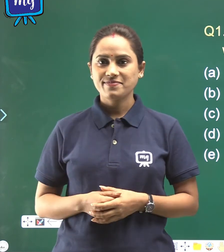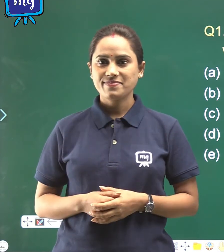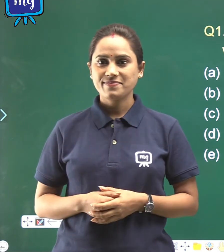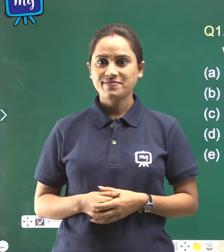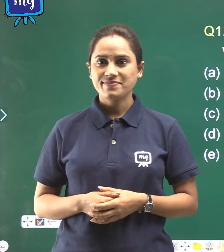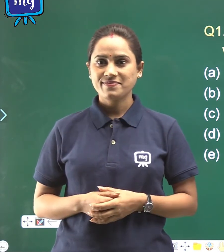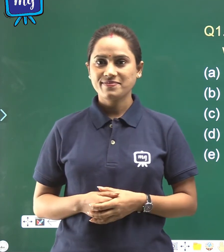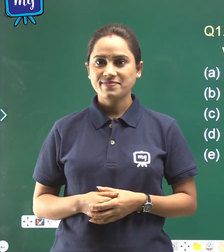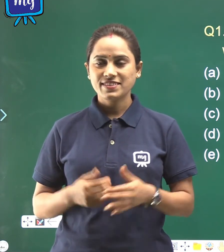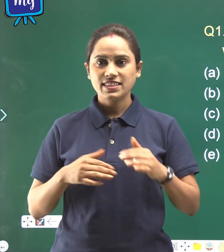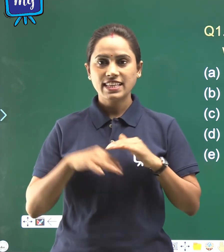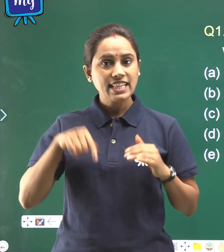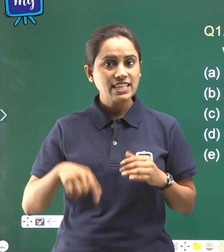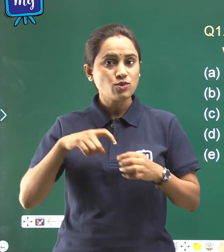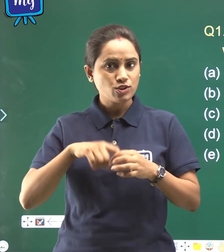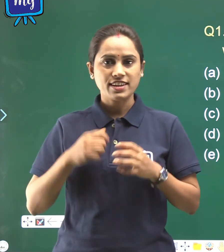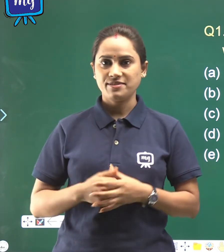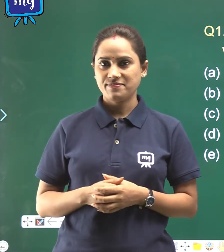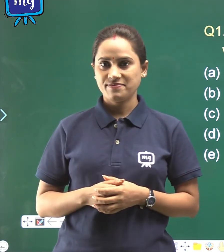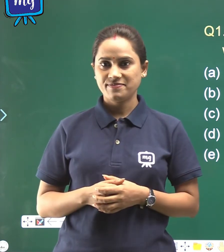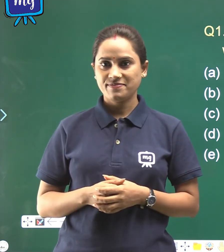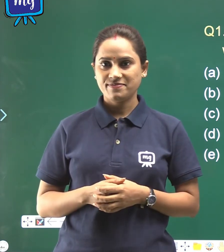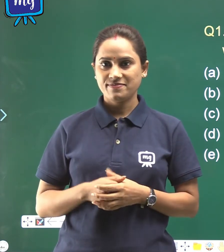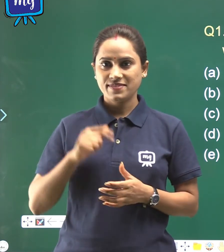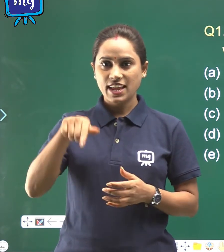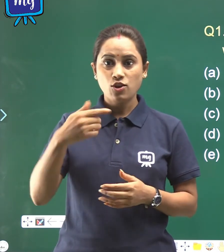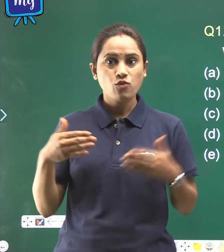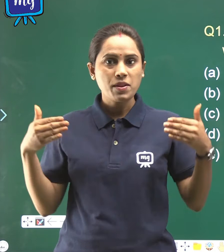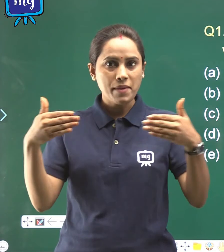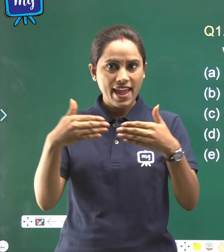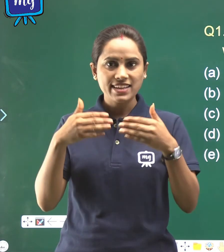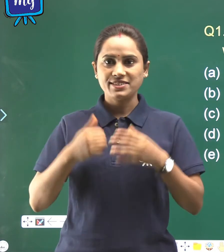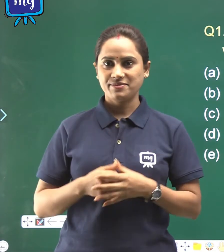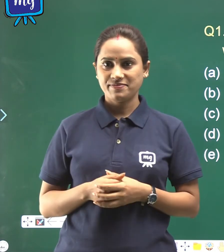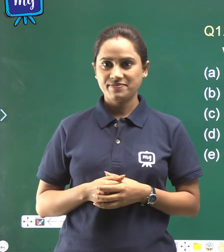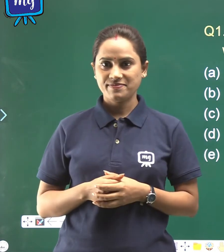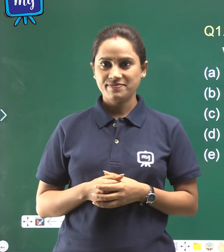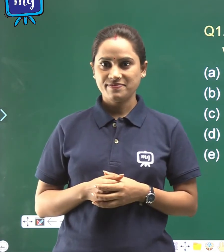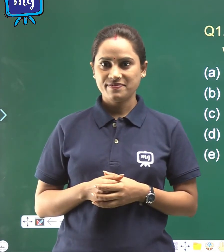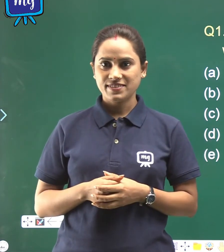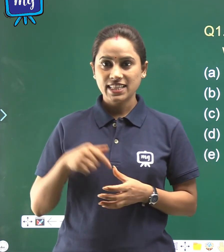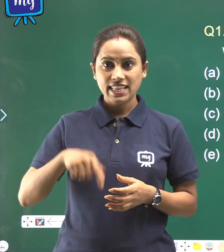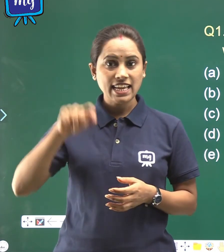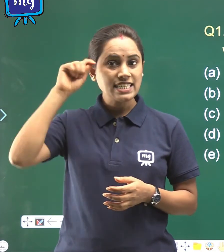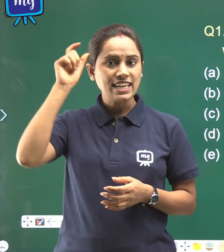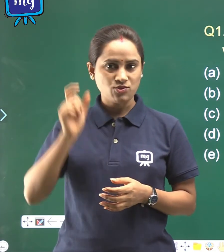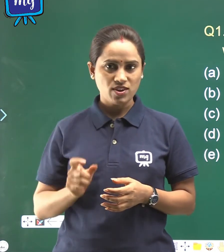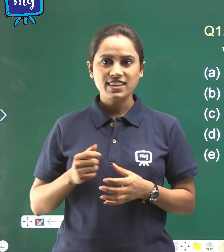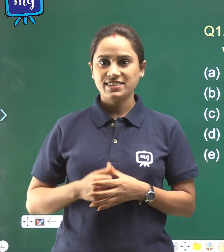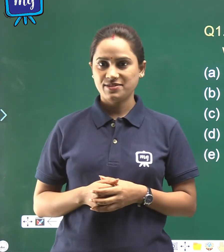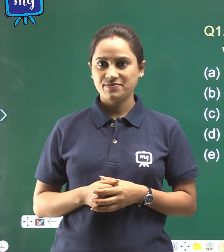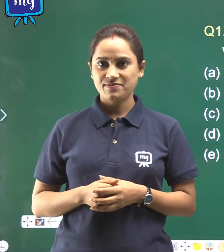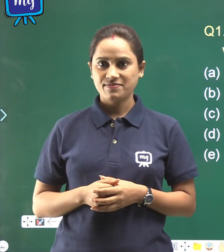In this question, you will match these English words